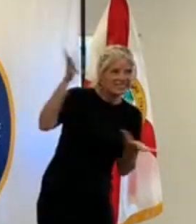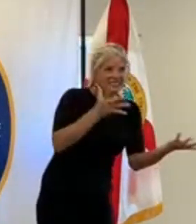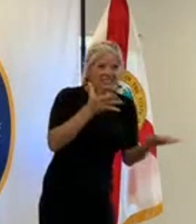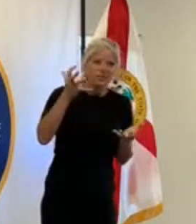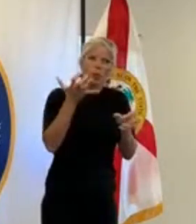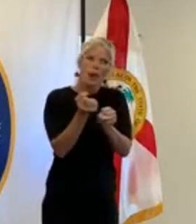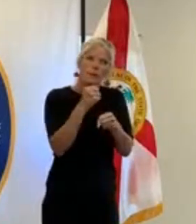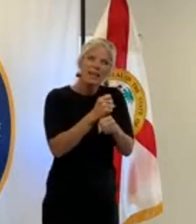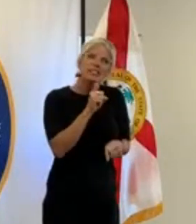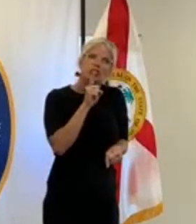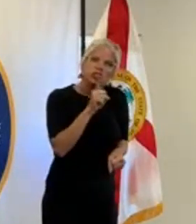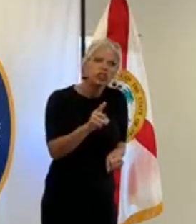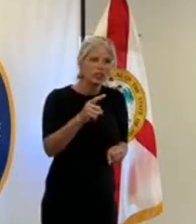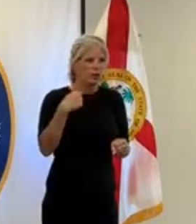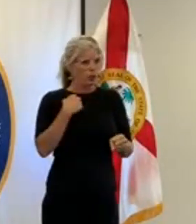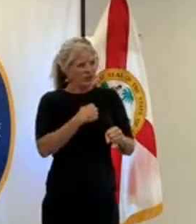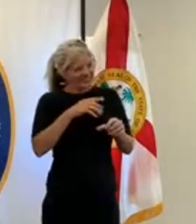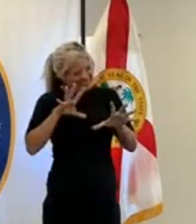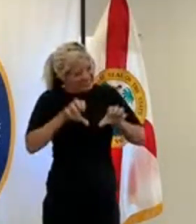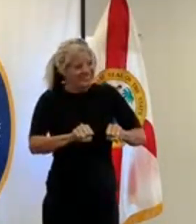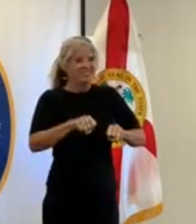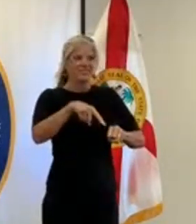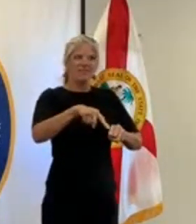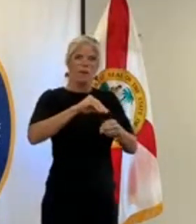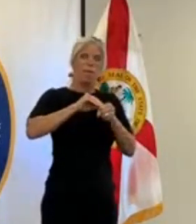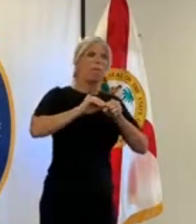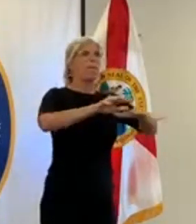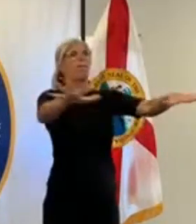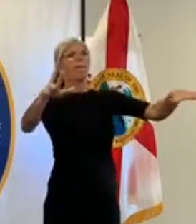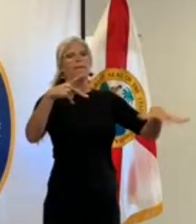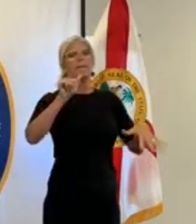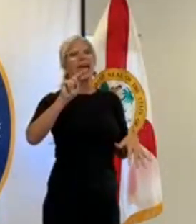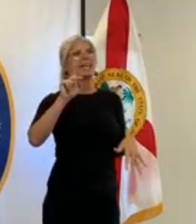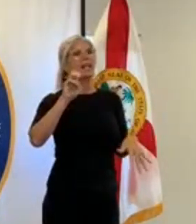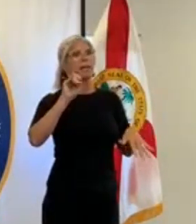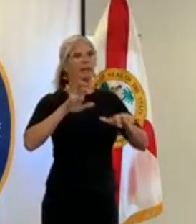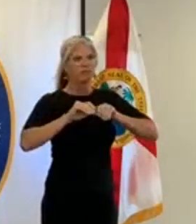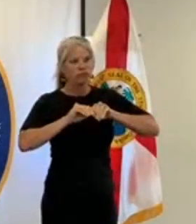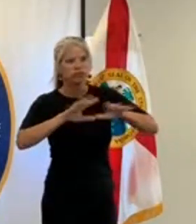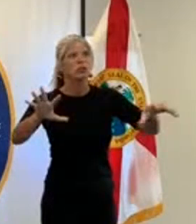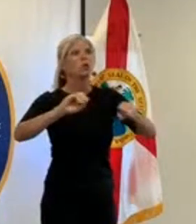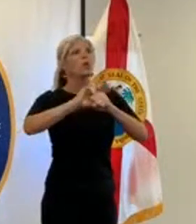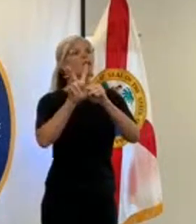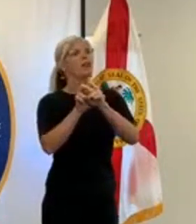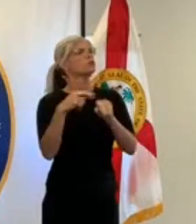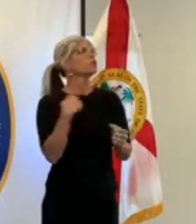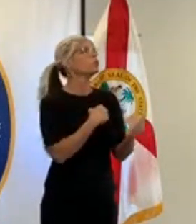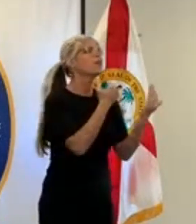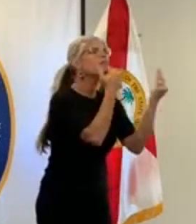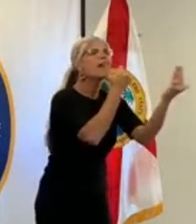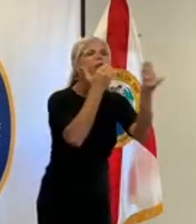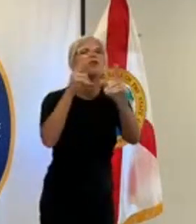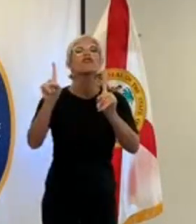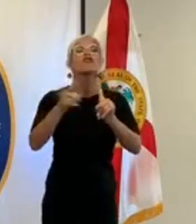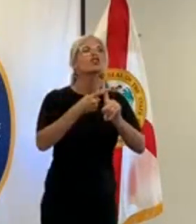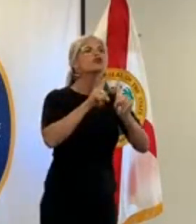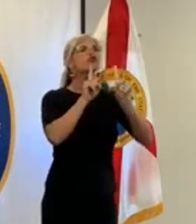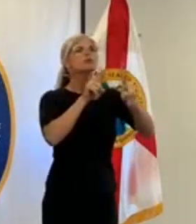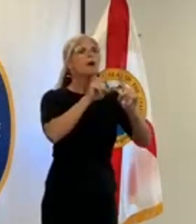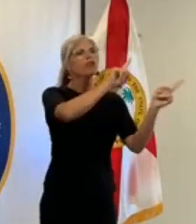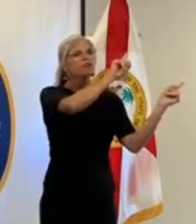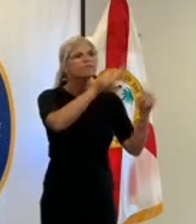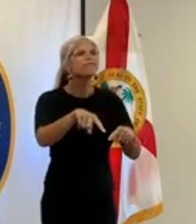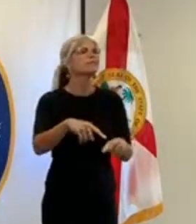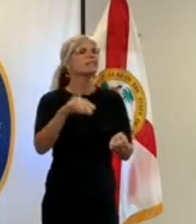a moment to thank our first responders out there doctors nurses health department staff for caring for those that are infected